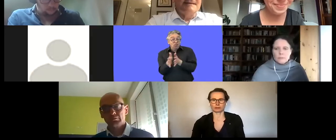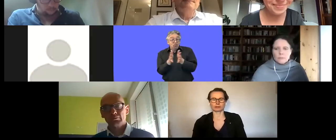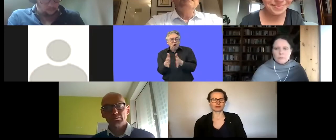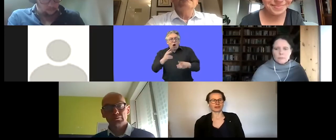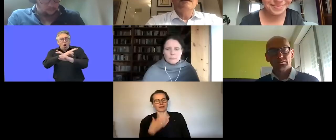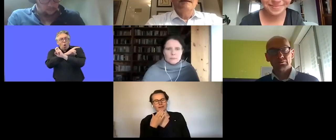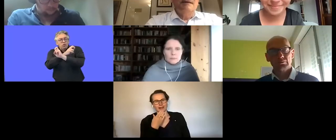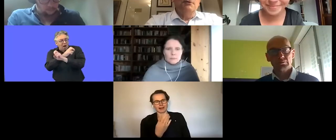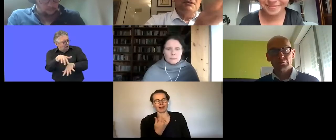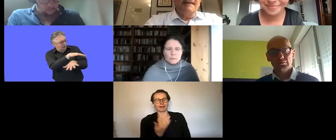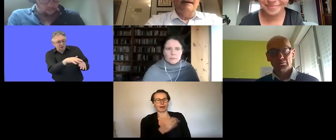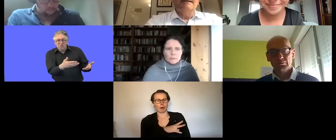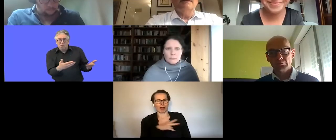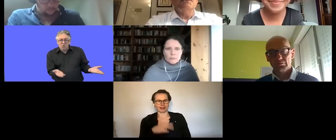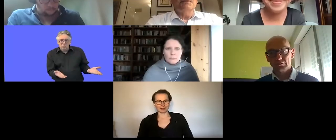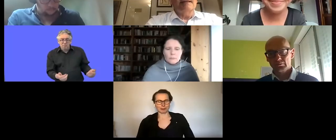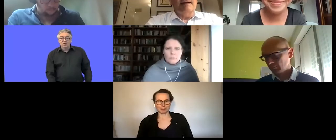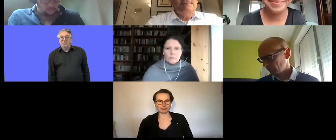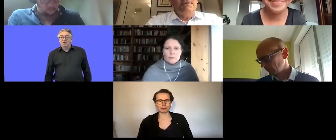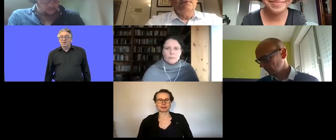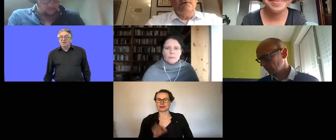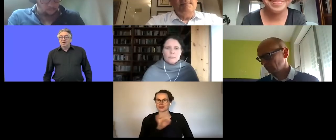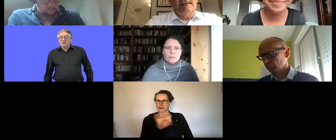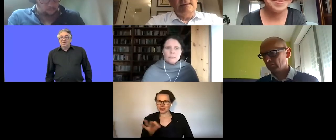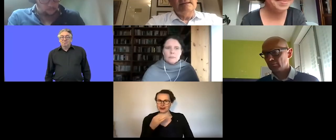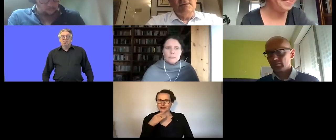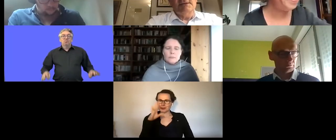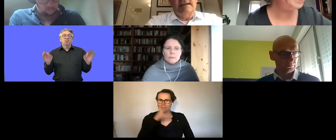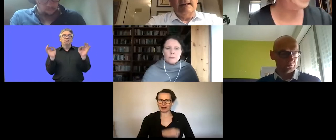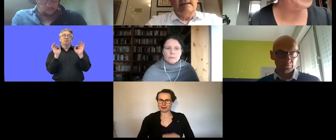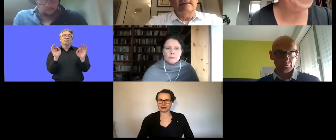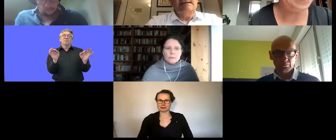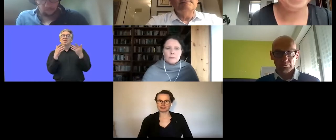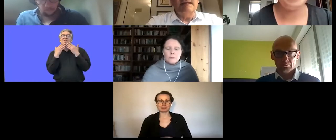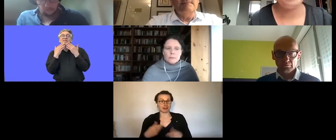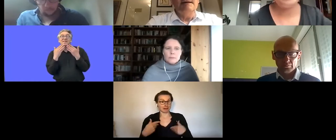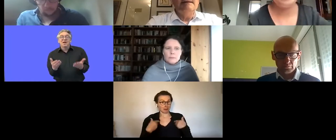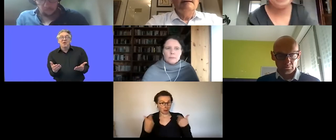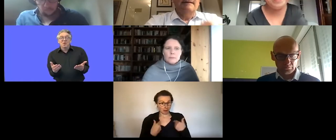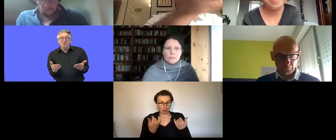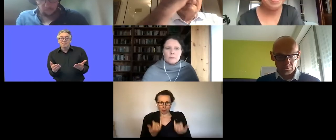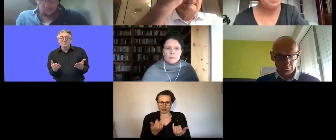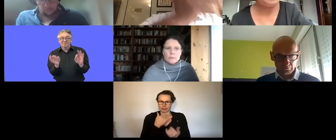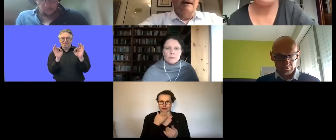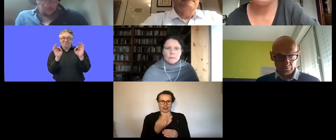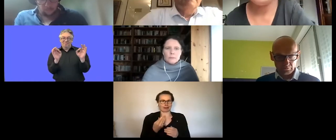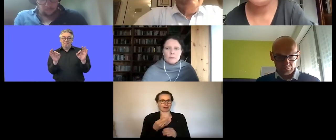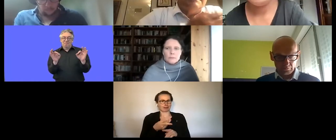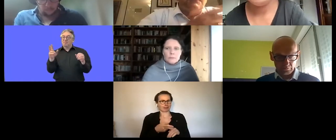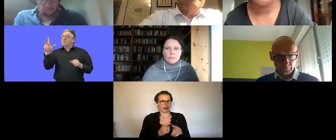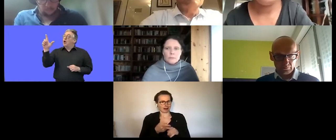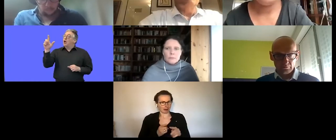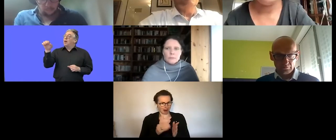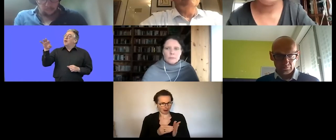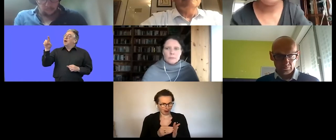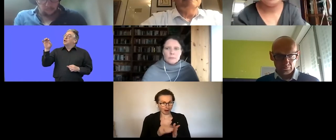yes thank you very much i would like to welcome you on my behalf in my own name